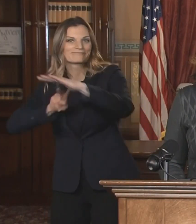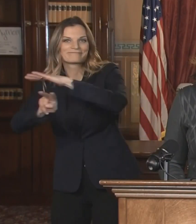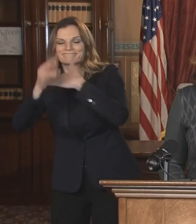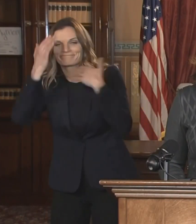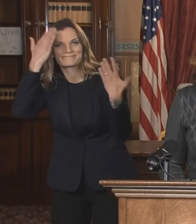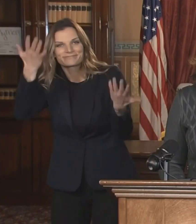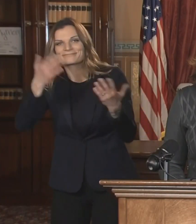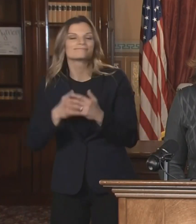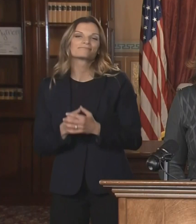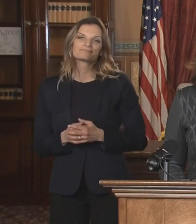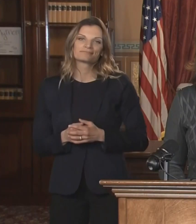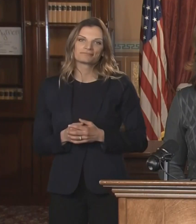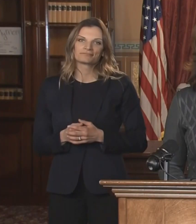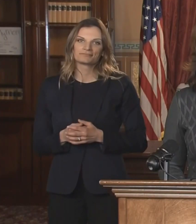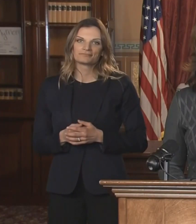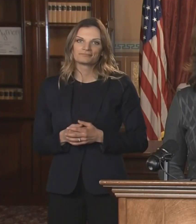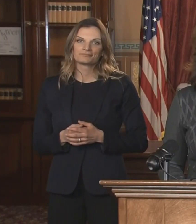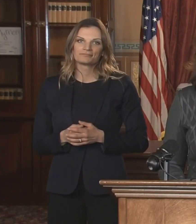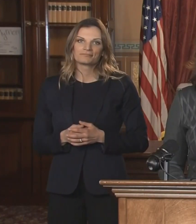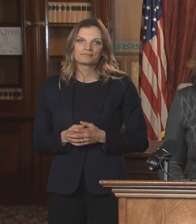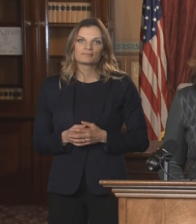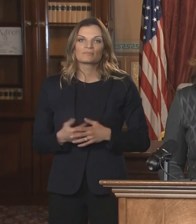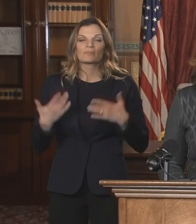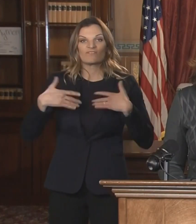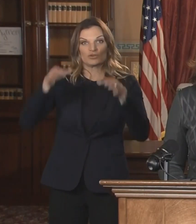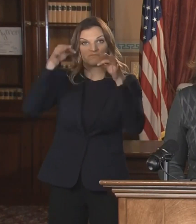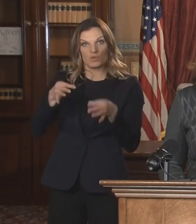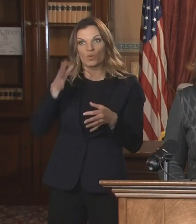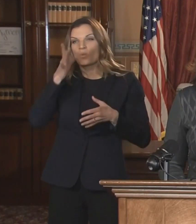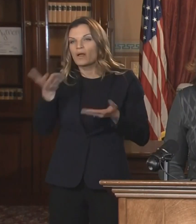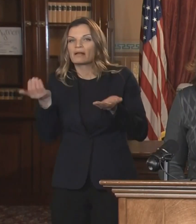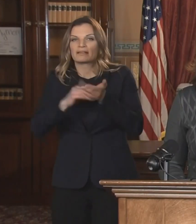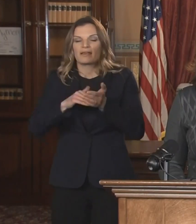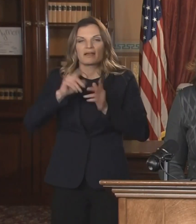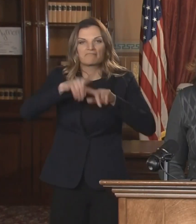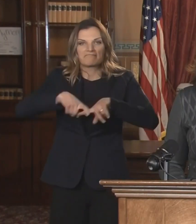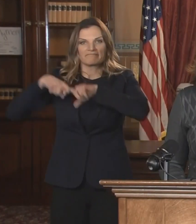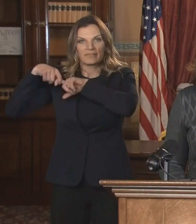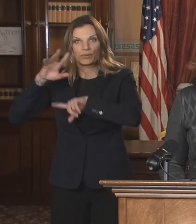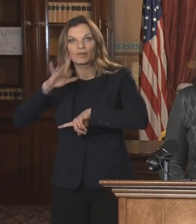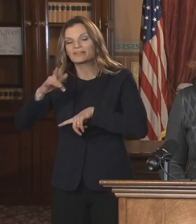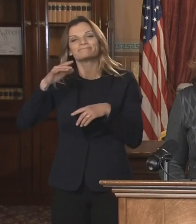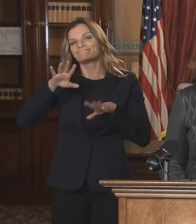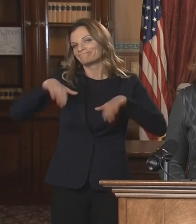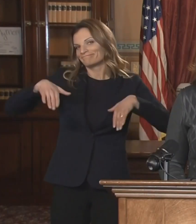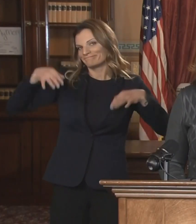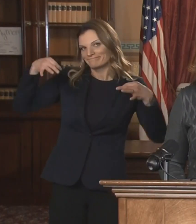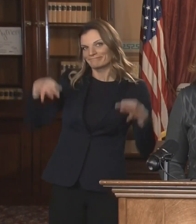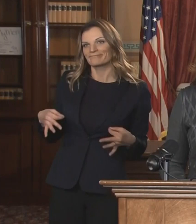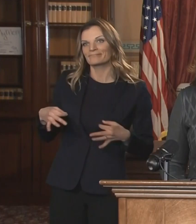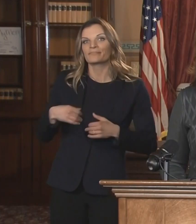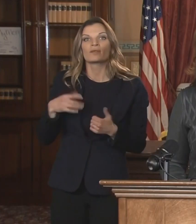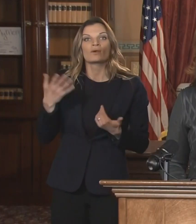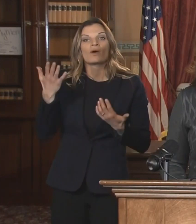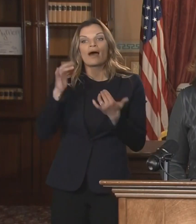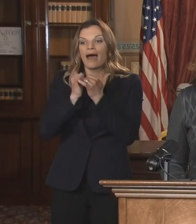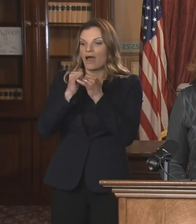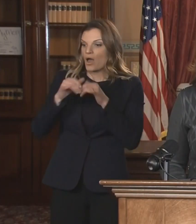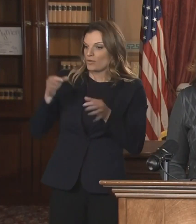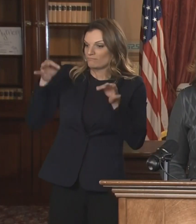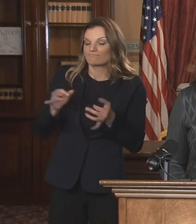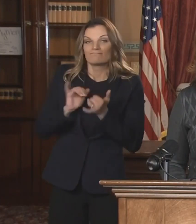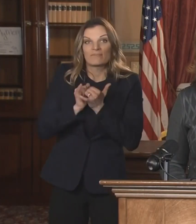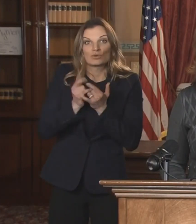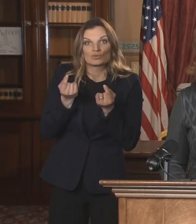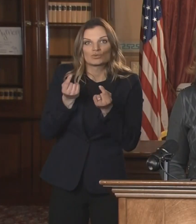think it's important for people to know we've not predetermined anything. It's going to be driven by where we see the numbers.